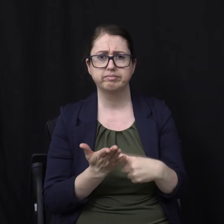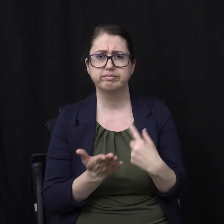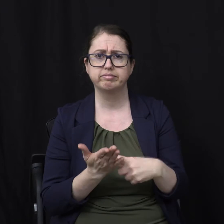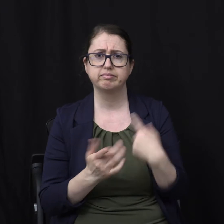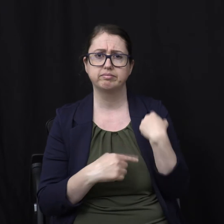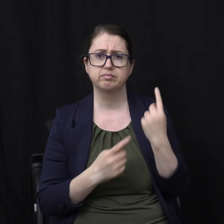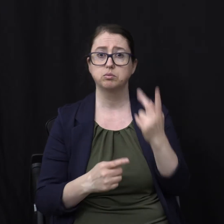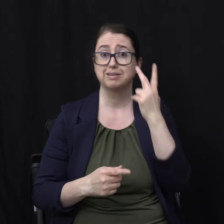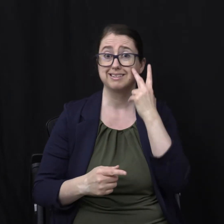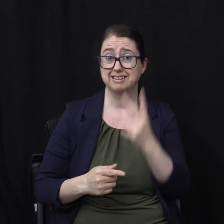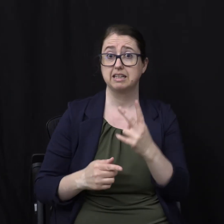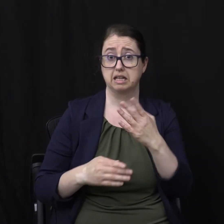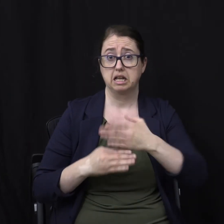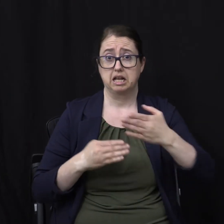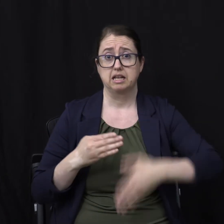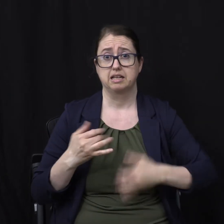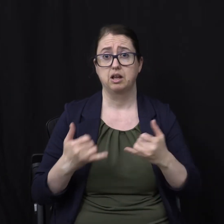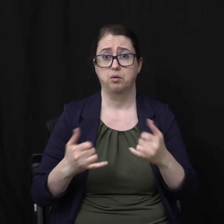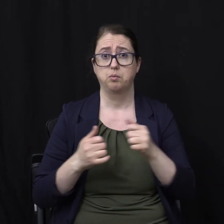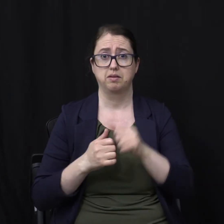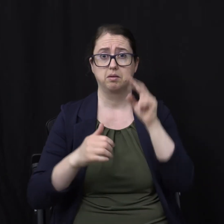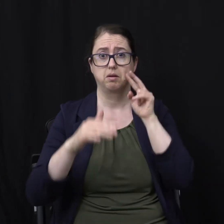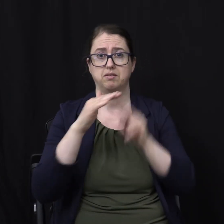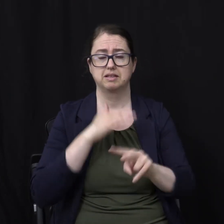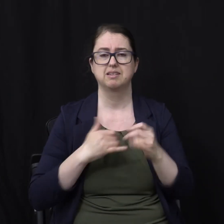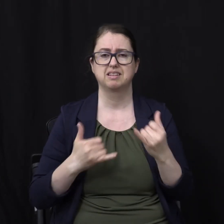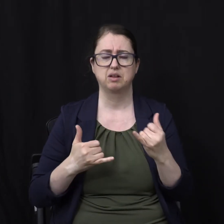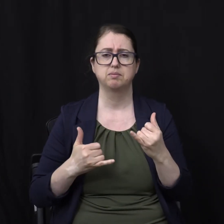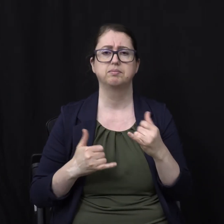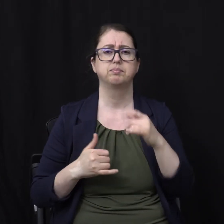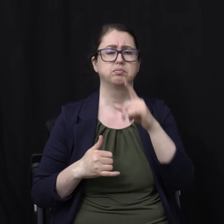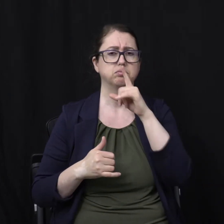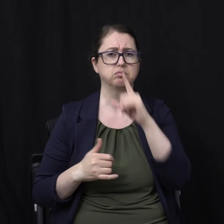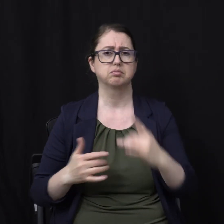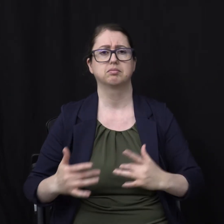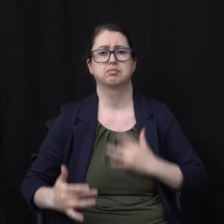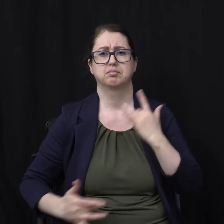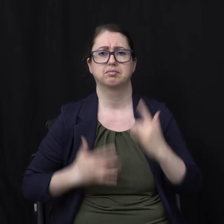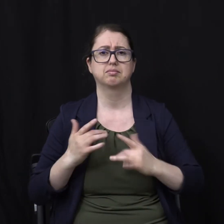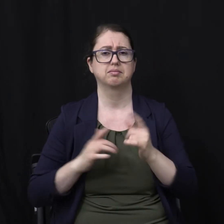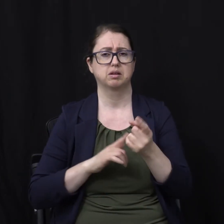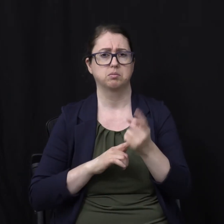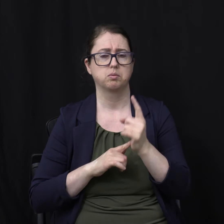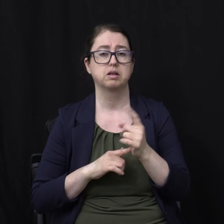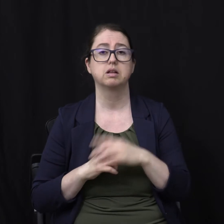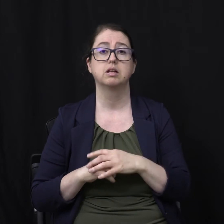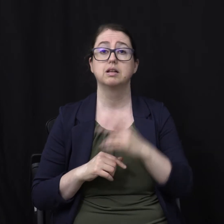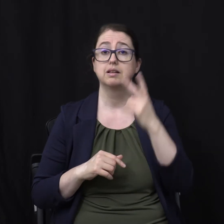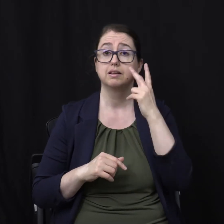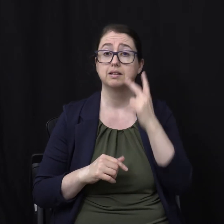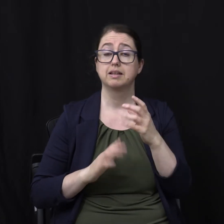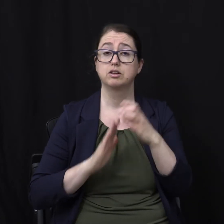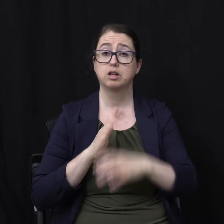We're going to see this end Right now in the prophecy So this is an exciting moment I want you to see In chapter 21